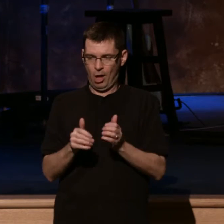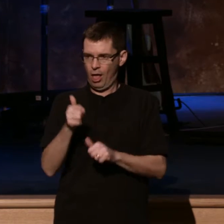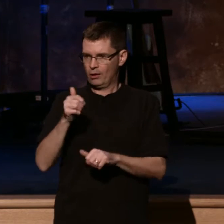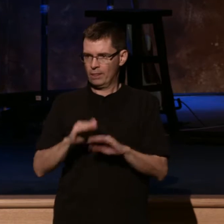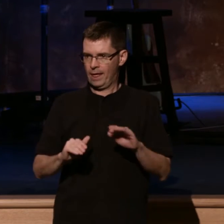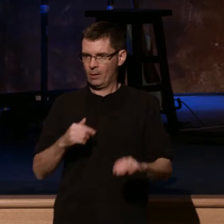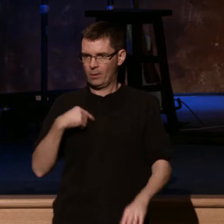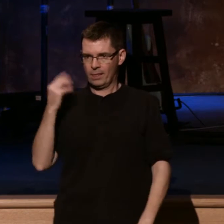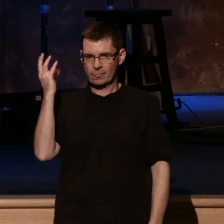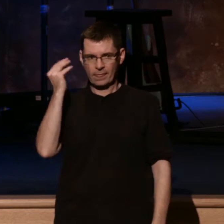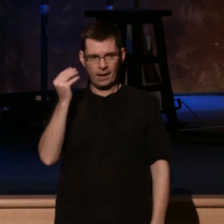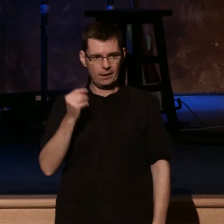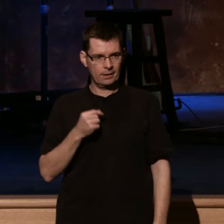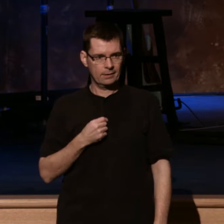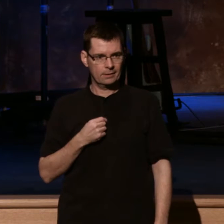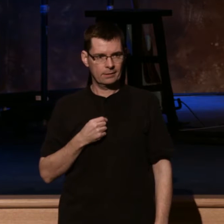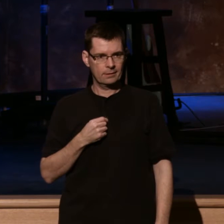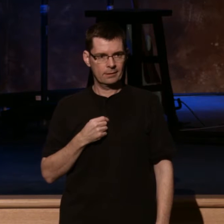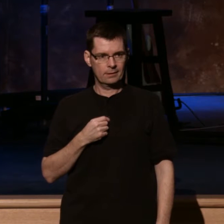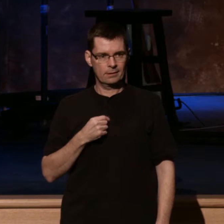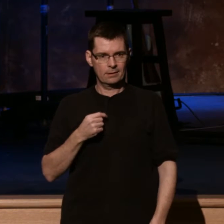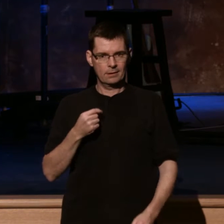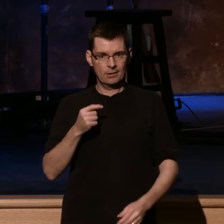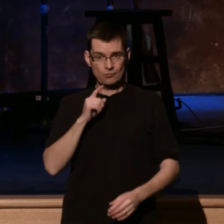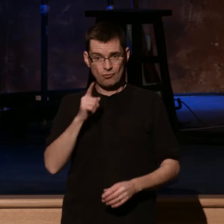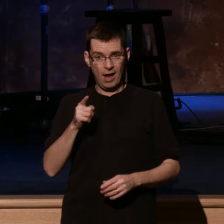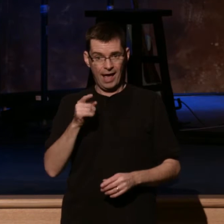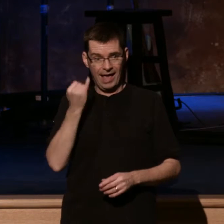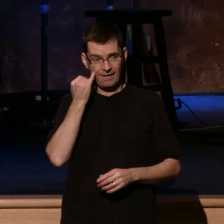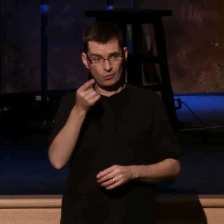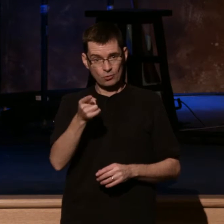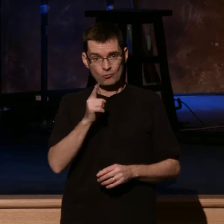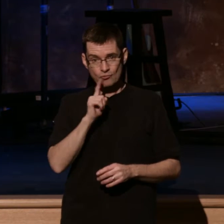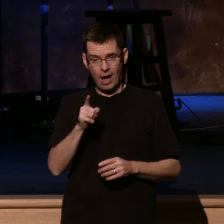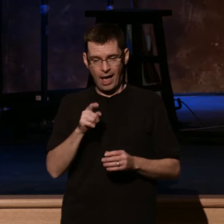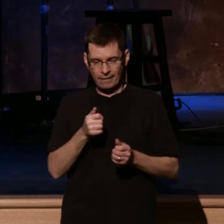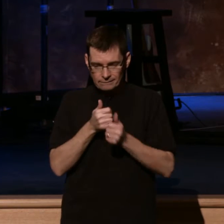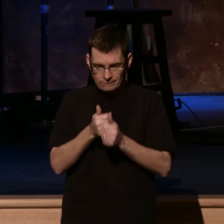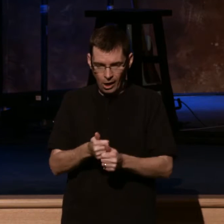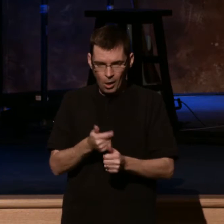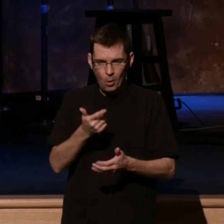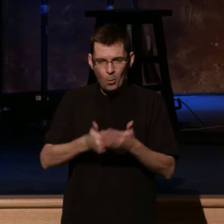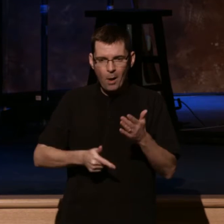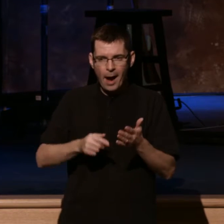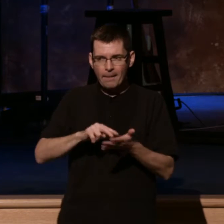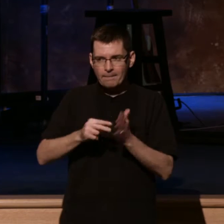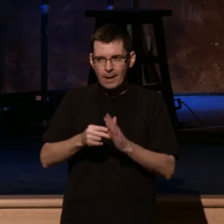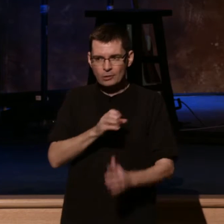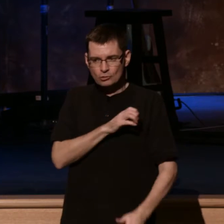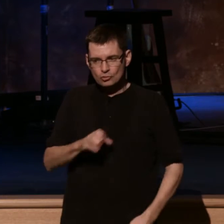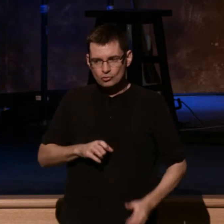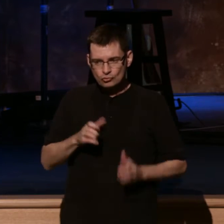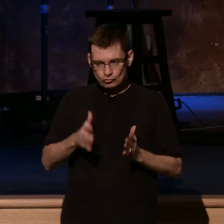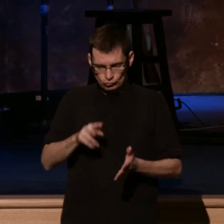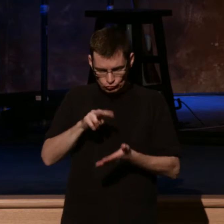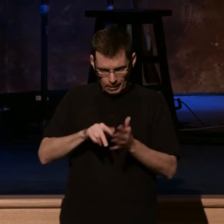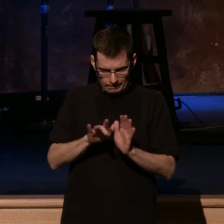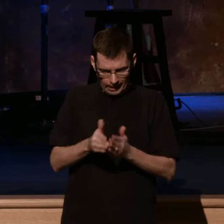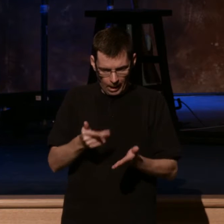smaller than we think we are. That when you really, from a biblical standpoint, define what a Christian is, a real evangelical Christian who